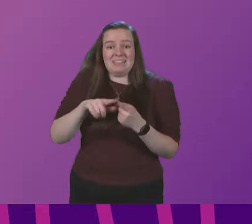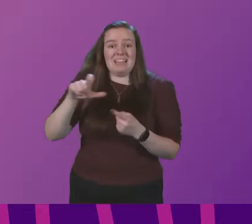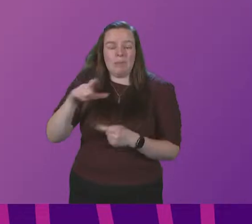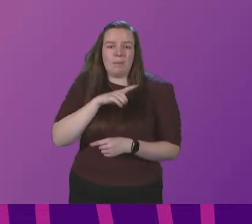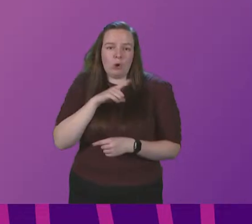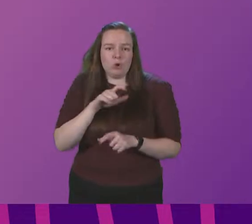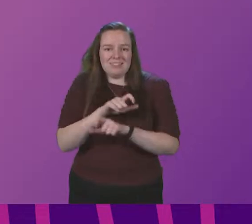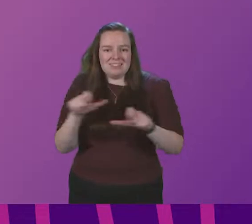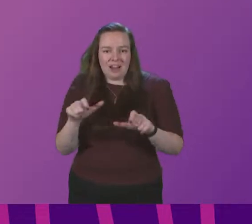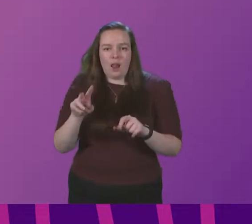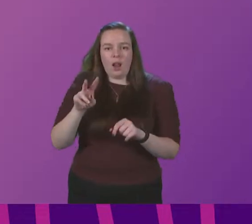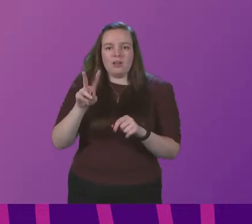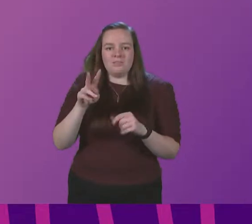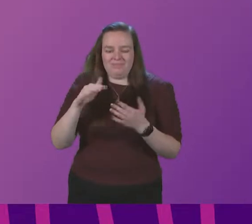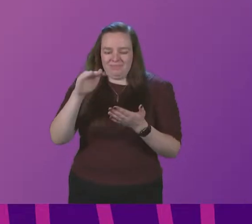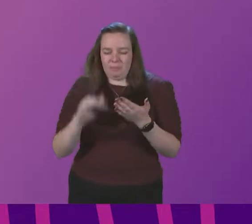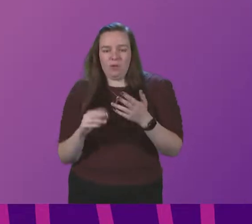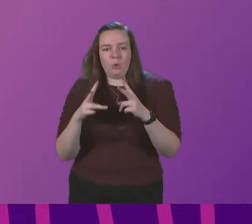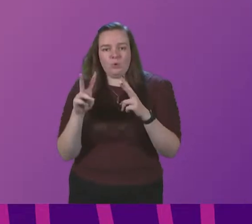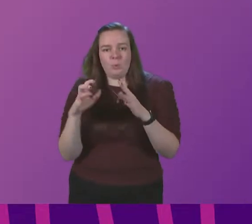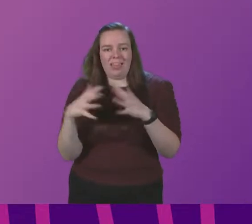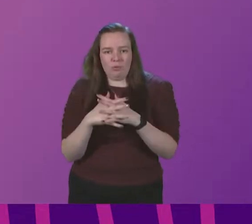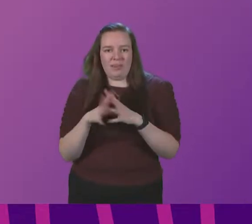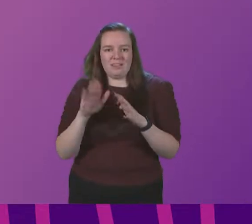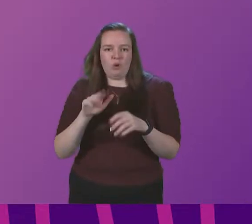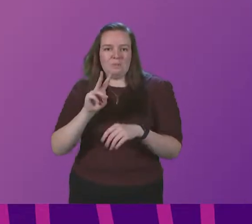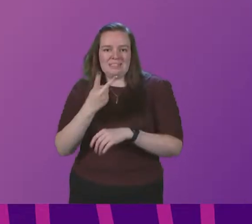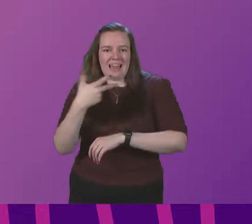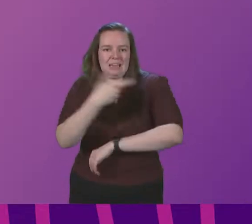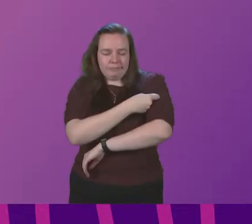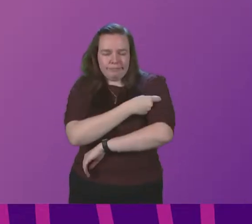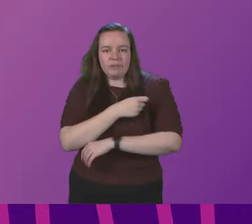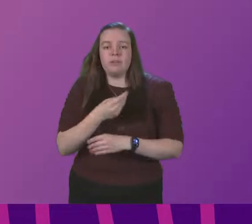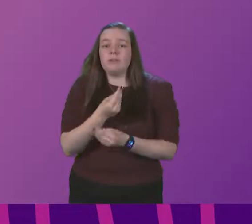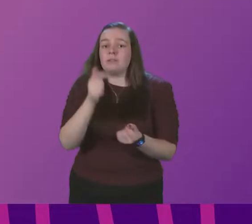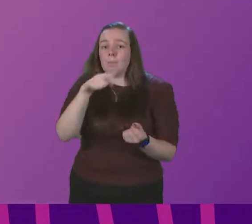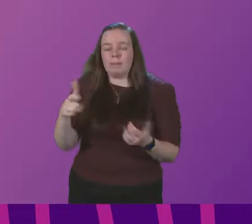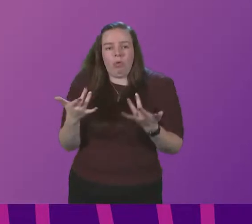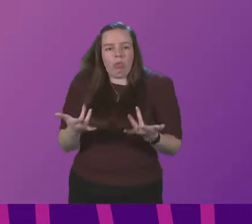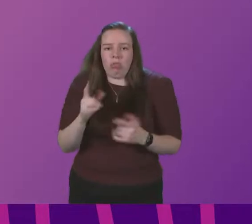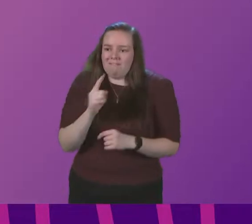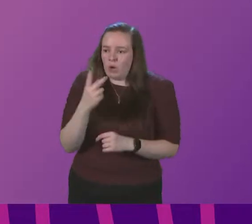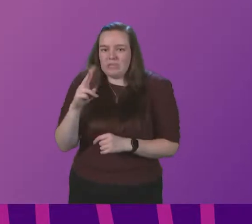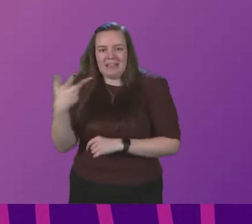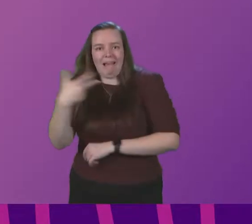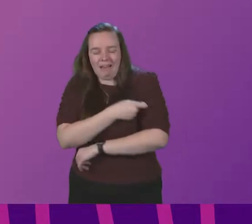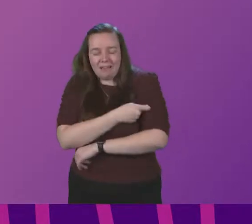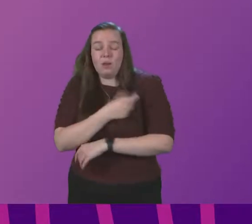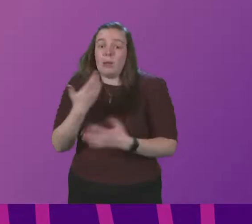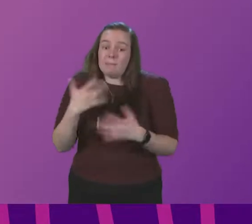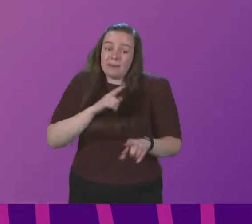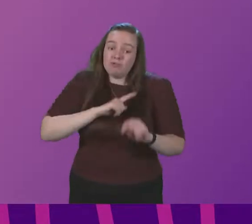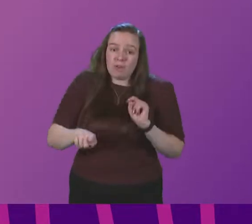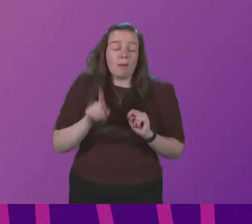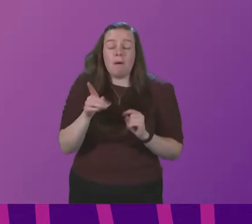it will still be less than 12 weeks since their second dose. Some people have not yet come forward for a first or second dose. And despite our best efforts,